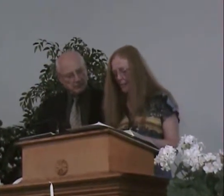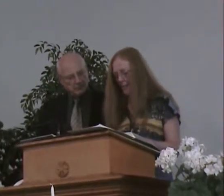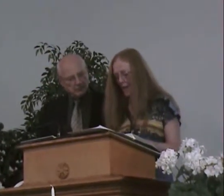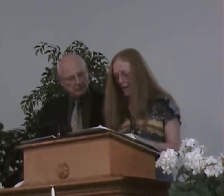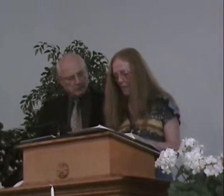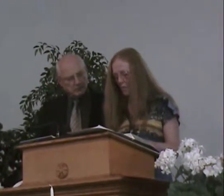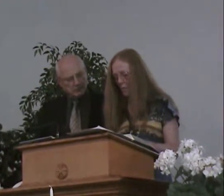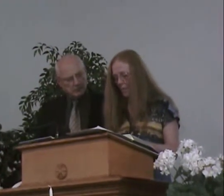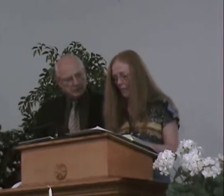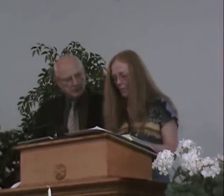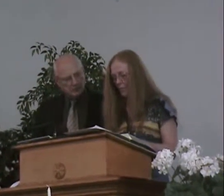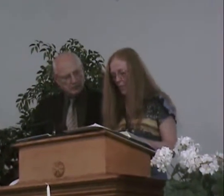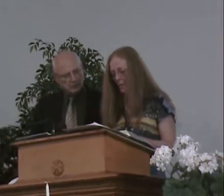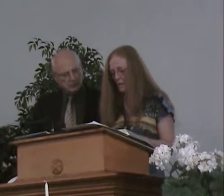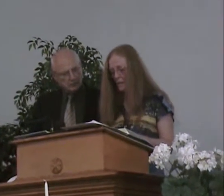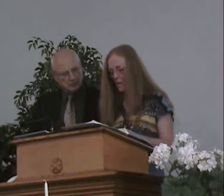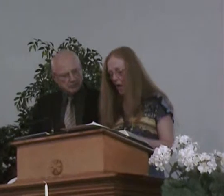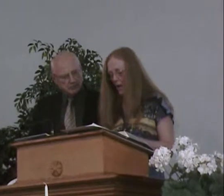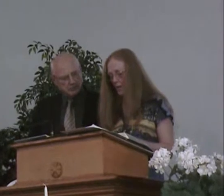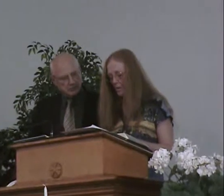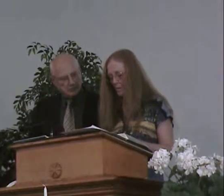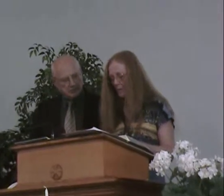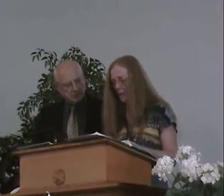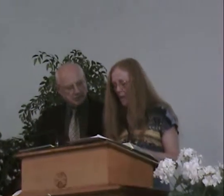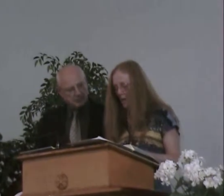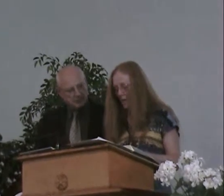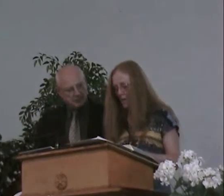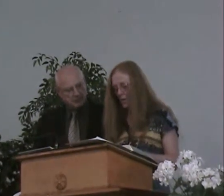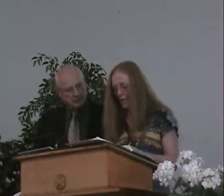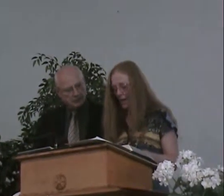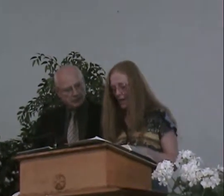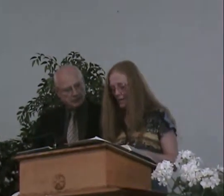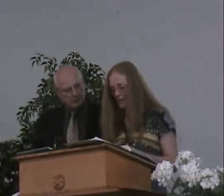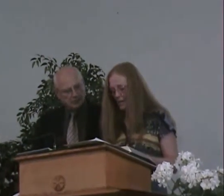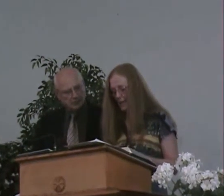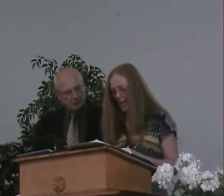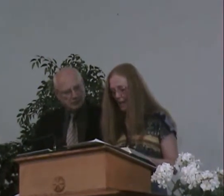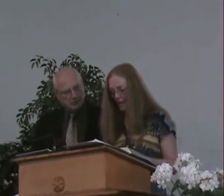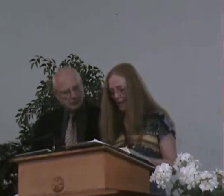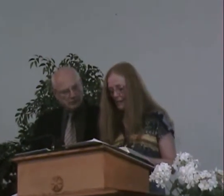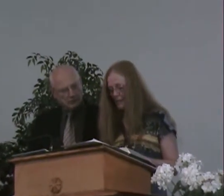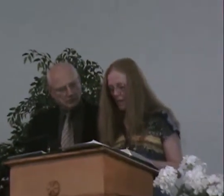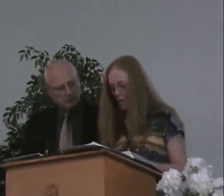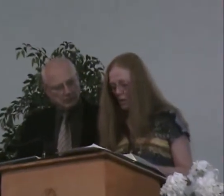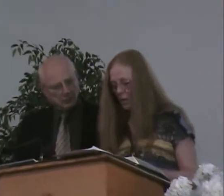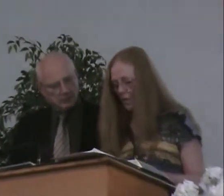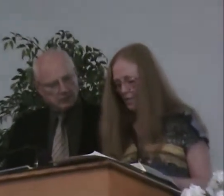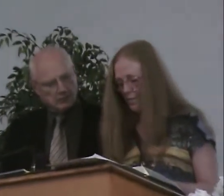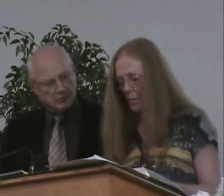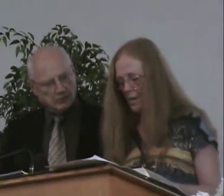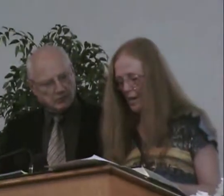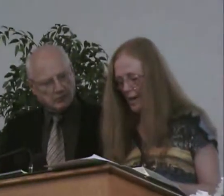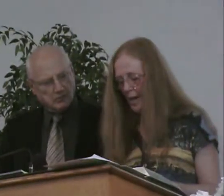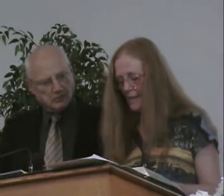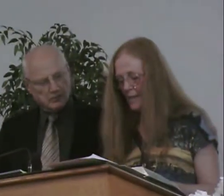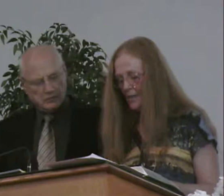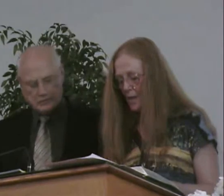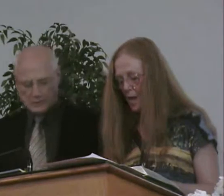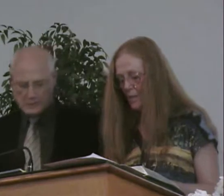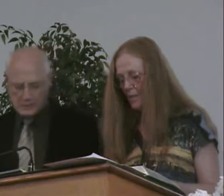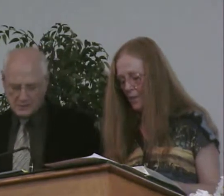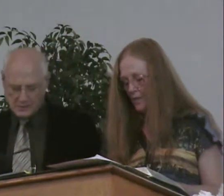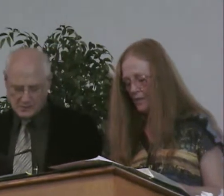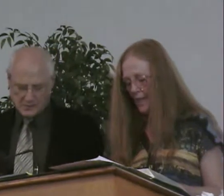things will be dissolved, what manner of persons ought it to be in holy conduct and godliness, looking for and